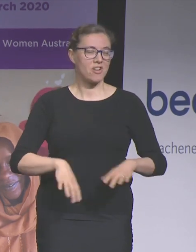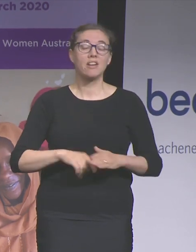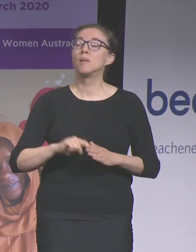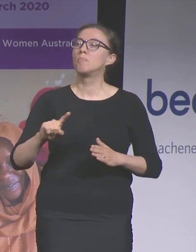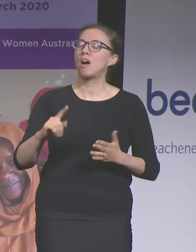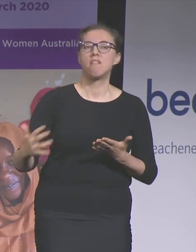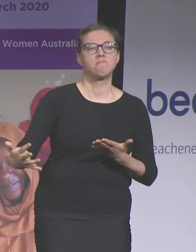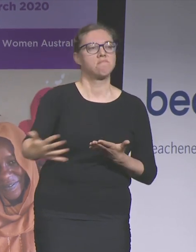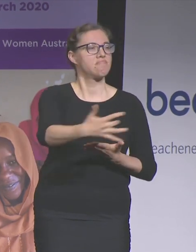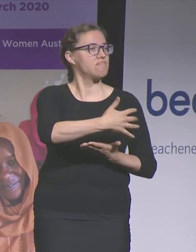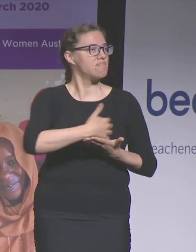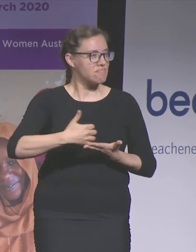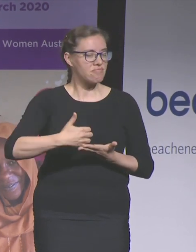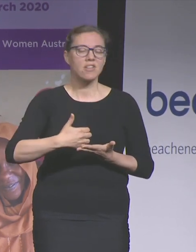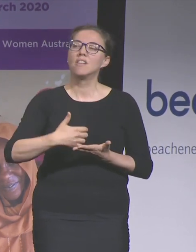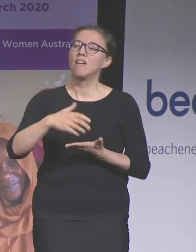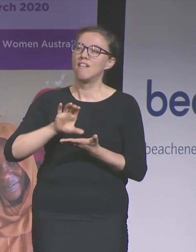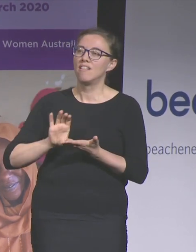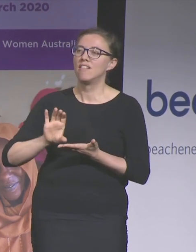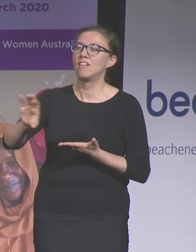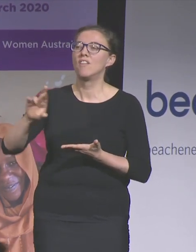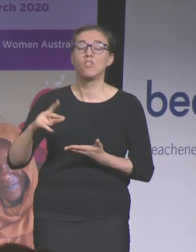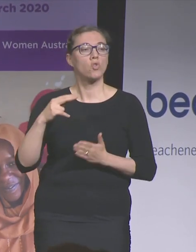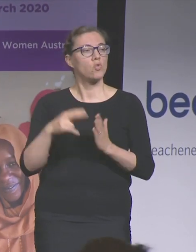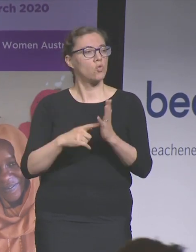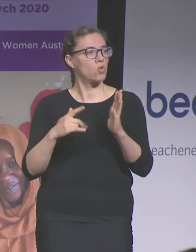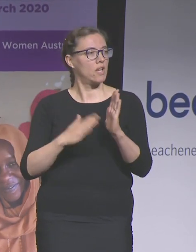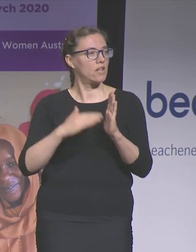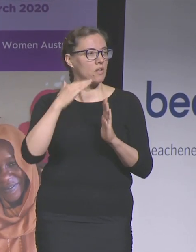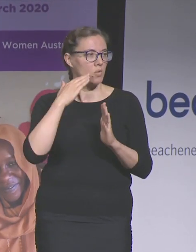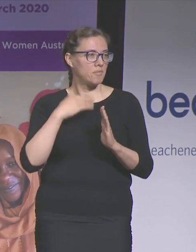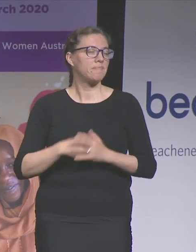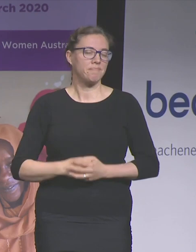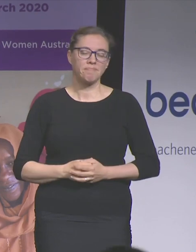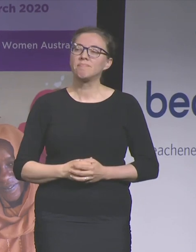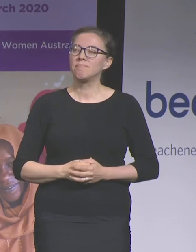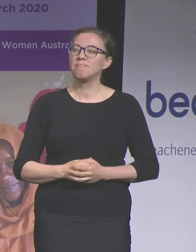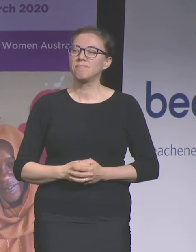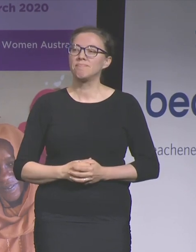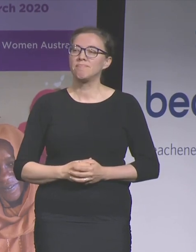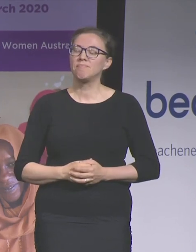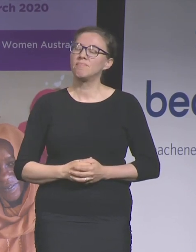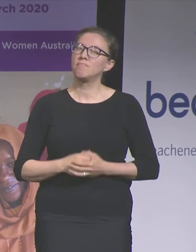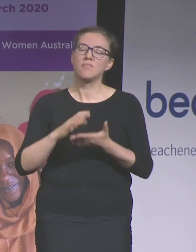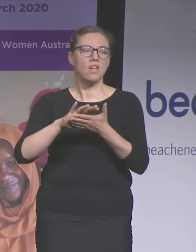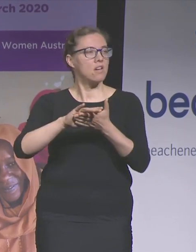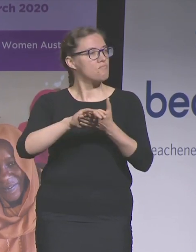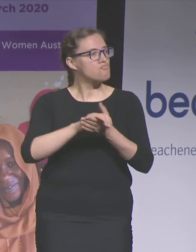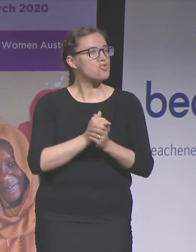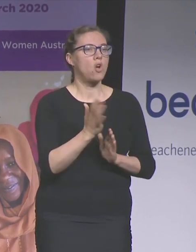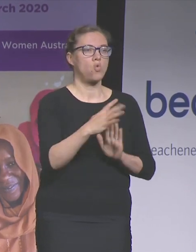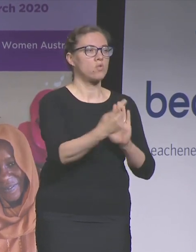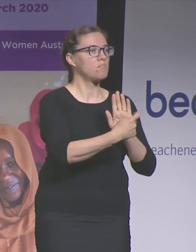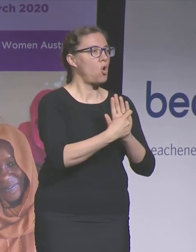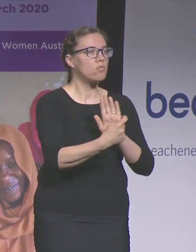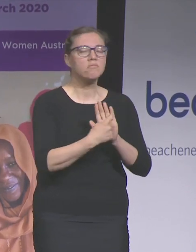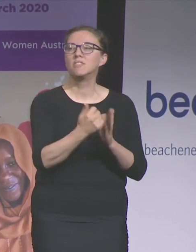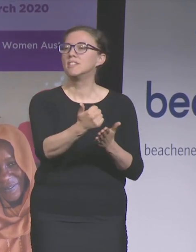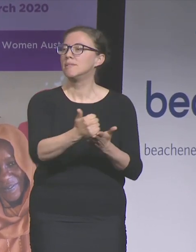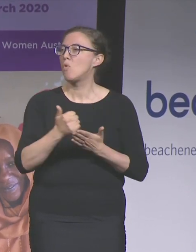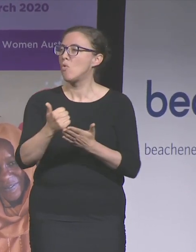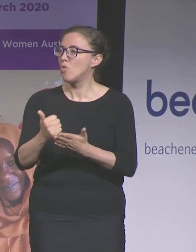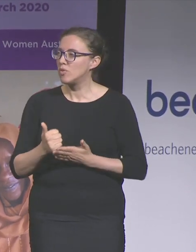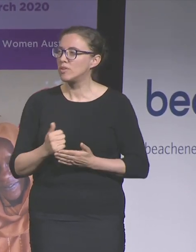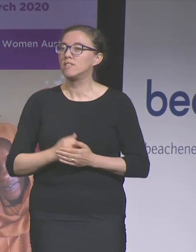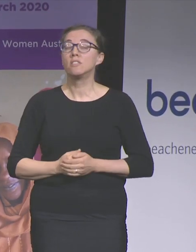huge amount of money for UN Women, as Penny said. And we are grateful for all of our sponsors, our supporters, each of you that